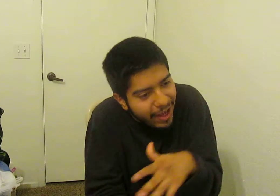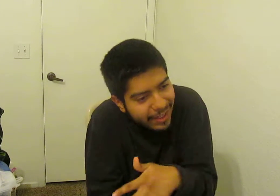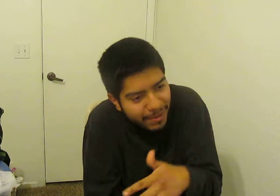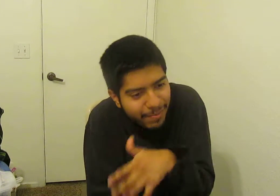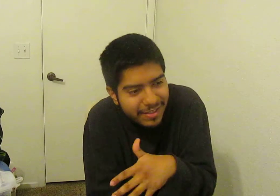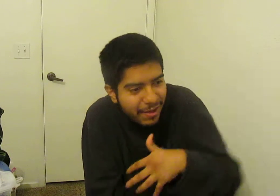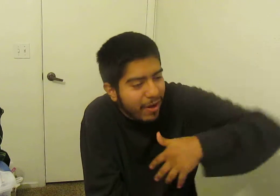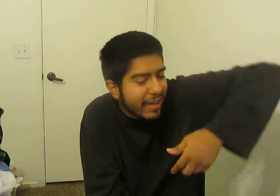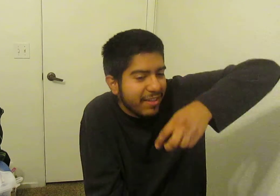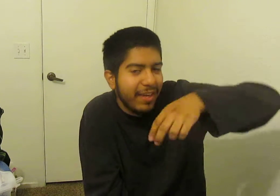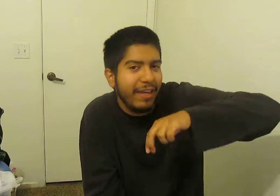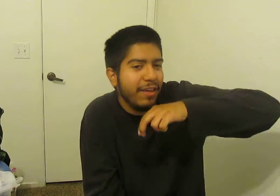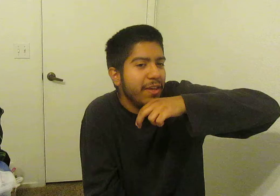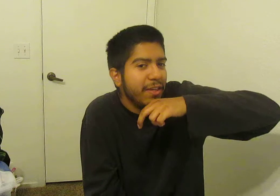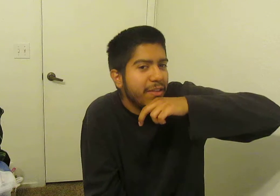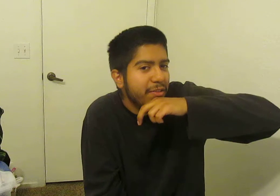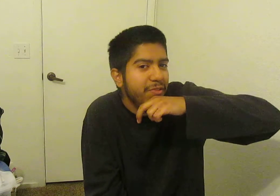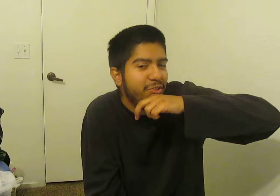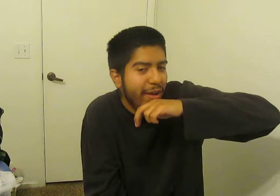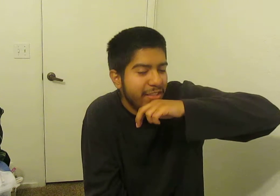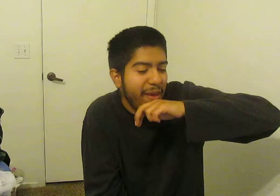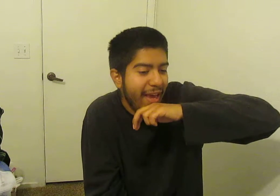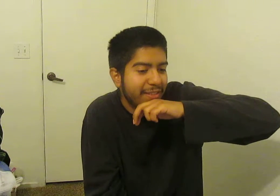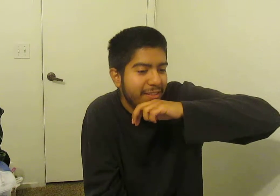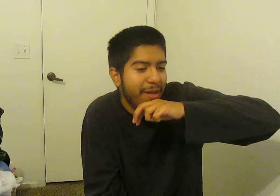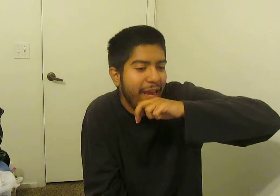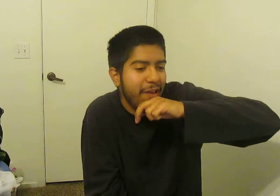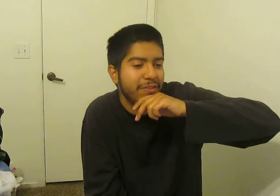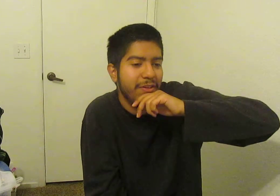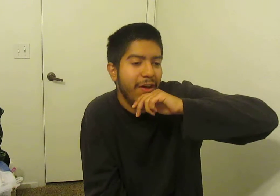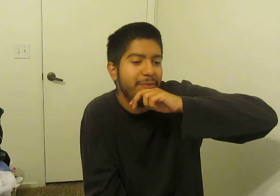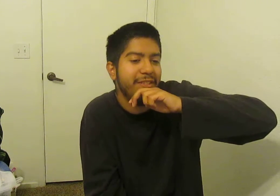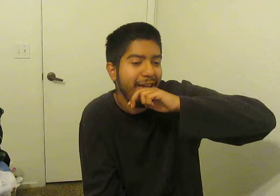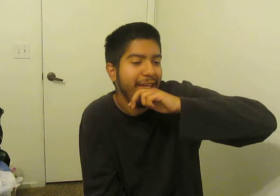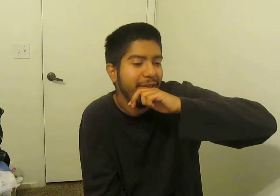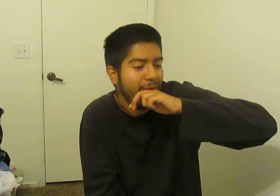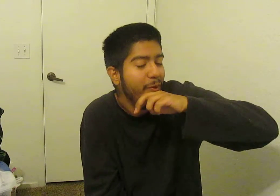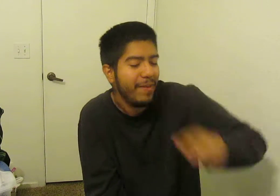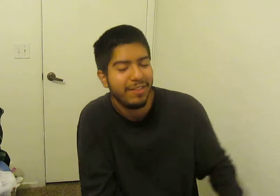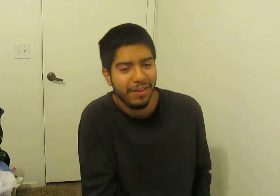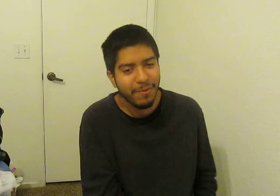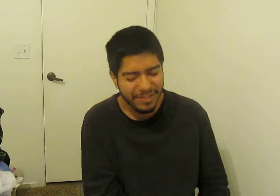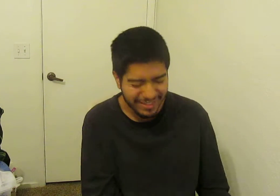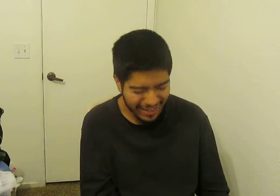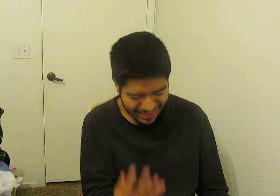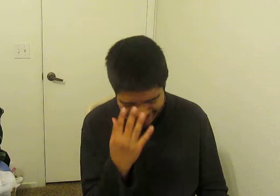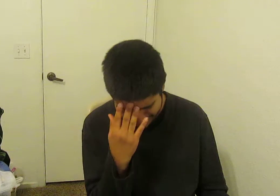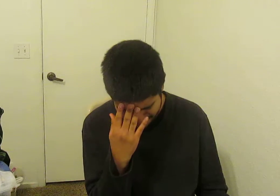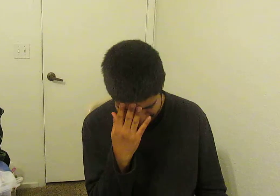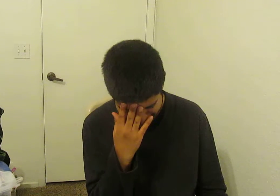Akira be pissed. And then when Akira's like, you trespassed into my house, an upstanding ghoul investigator. And when she said that, gotta admit,